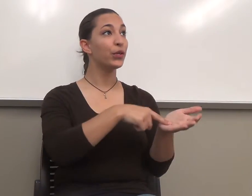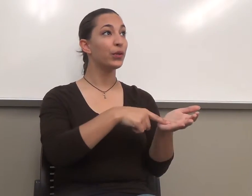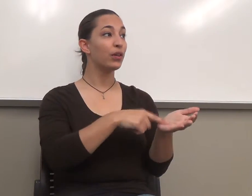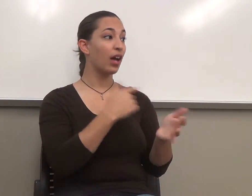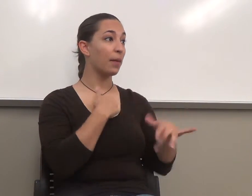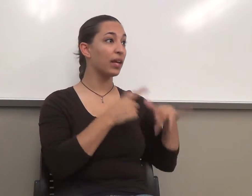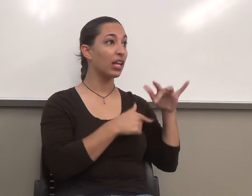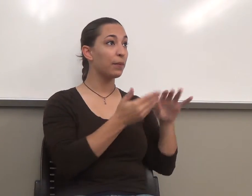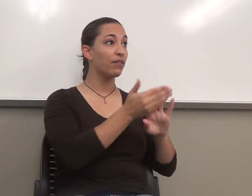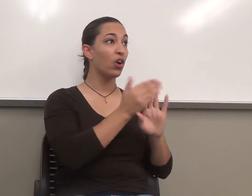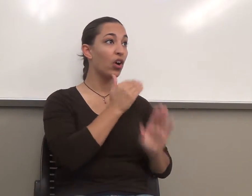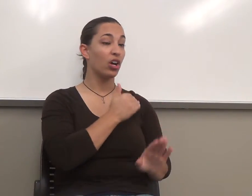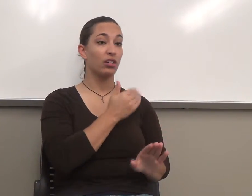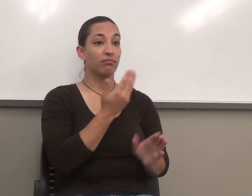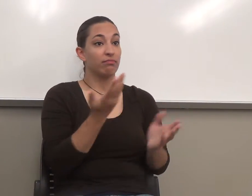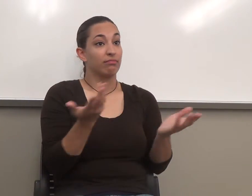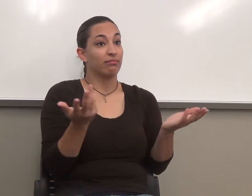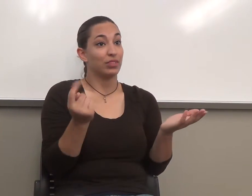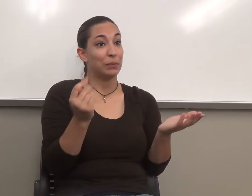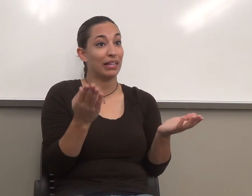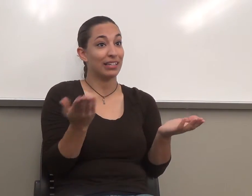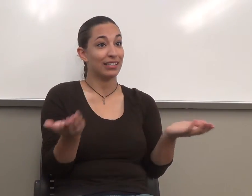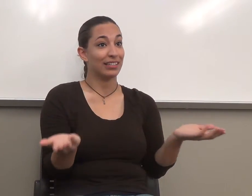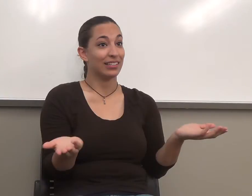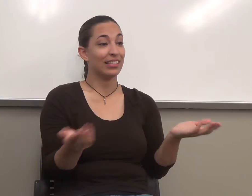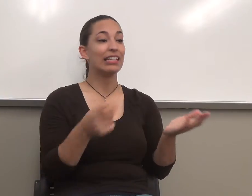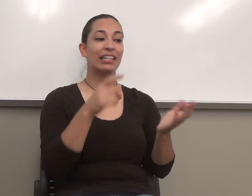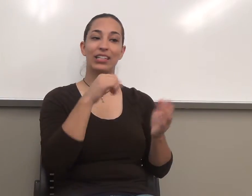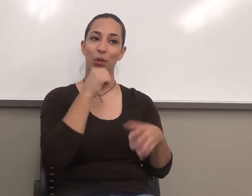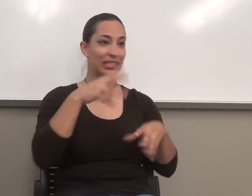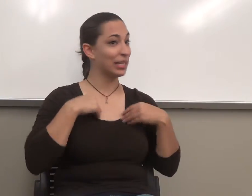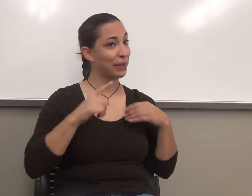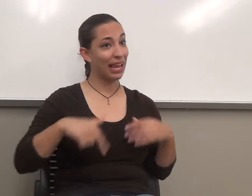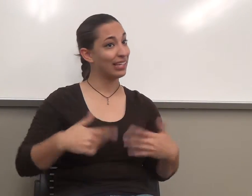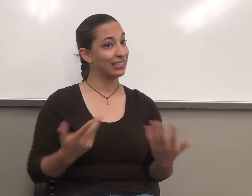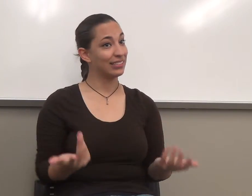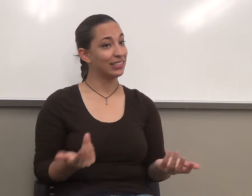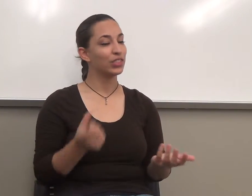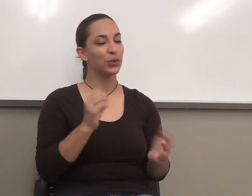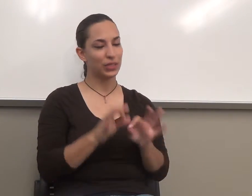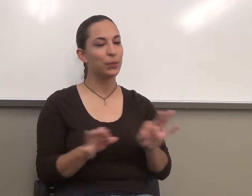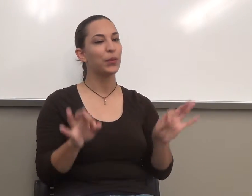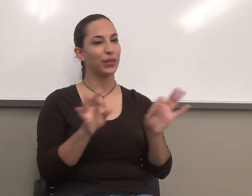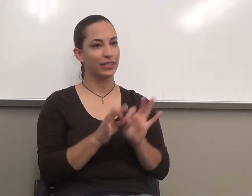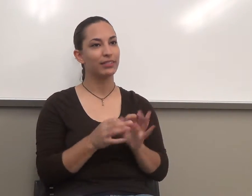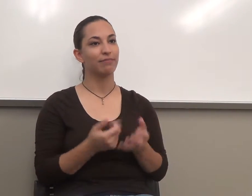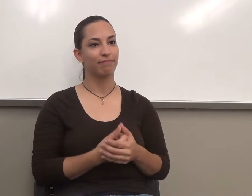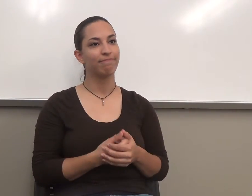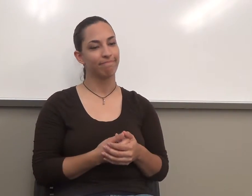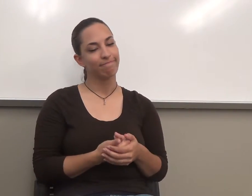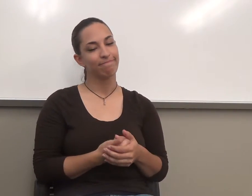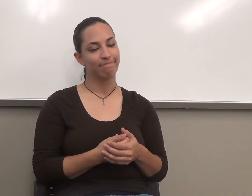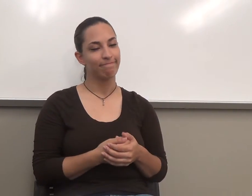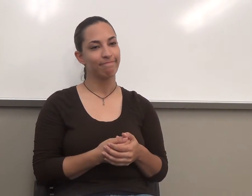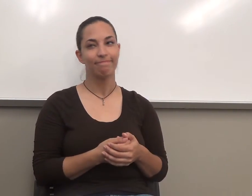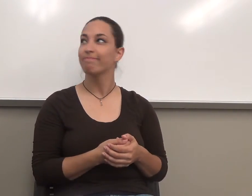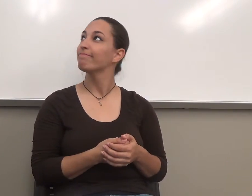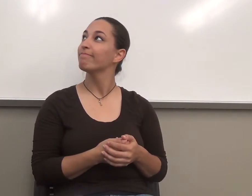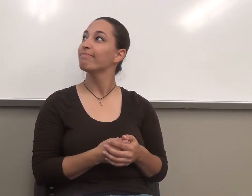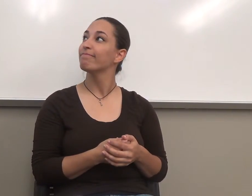I don't accept it. Okay? So that's important. Okay? Uh-oh, this is not good.